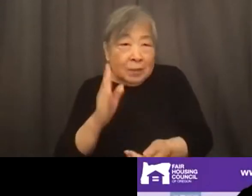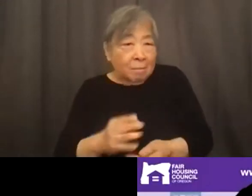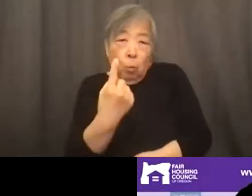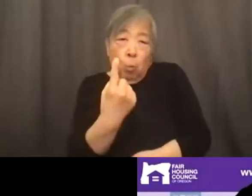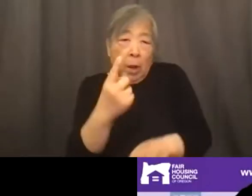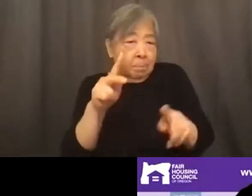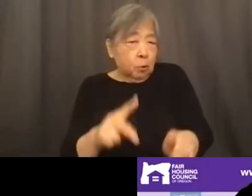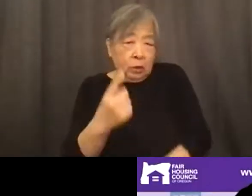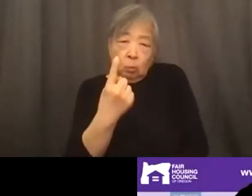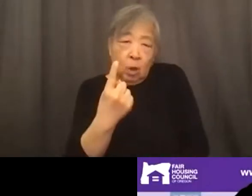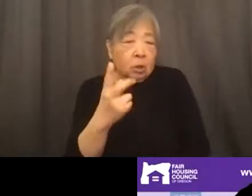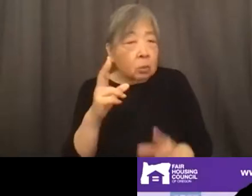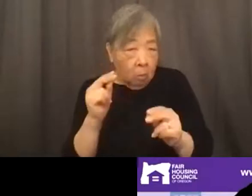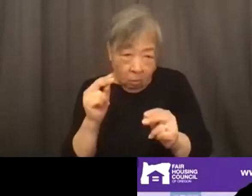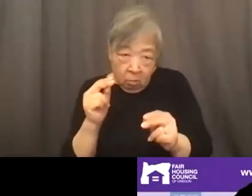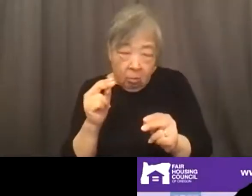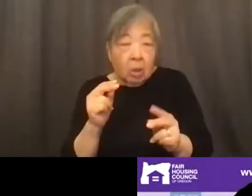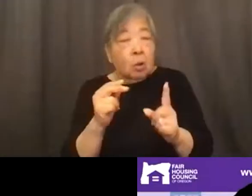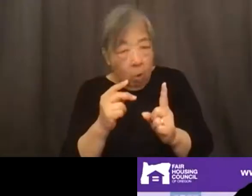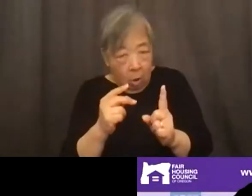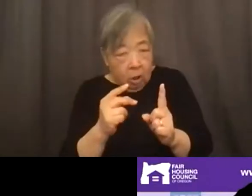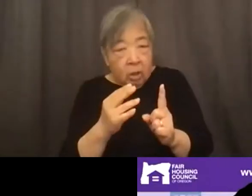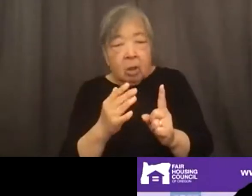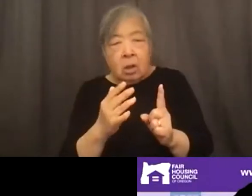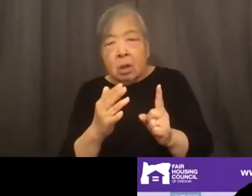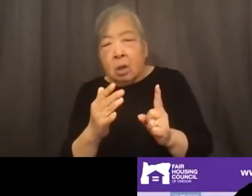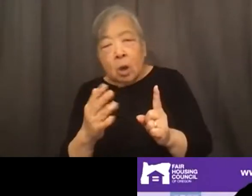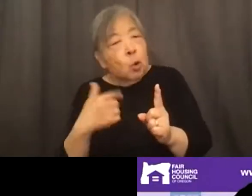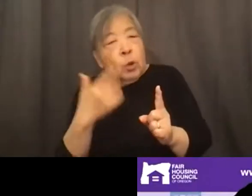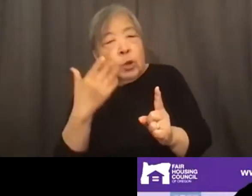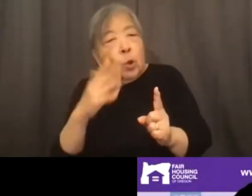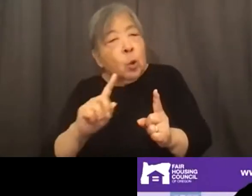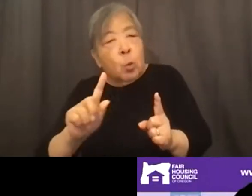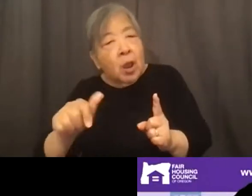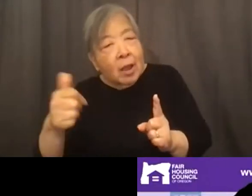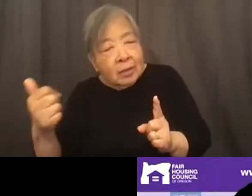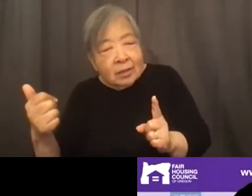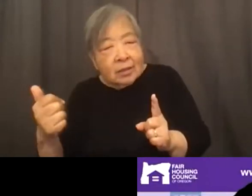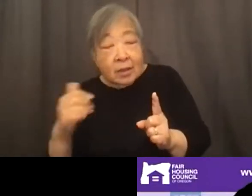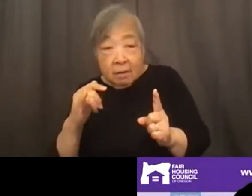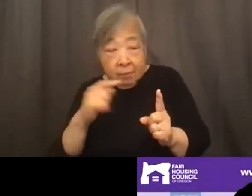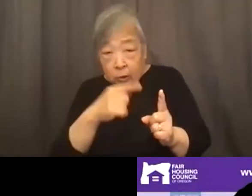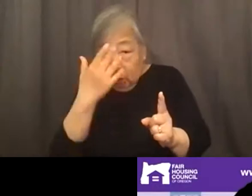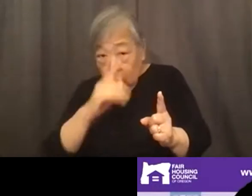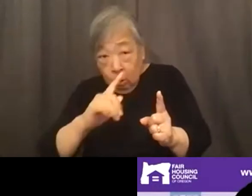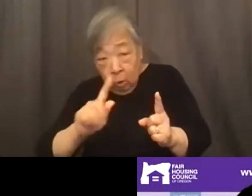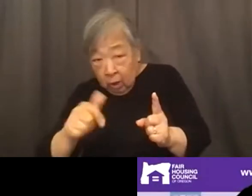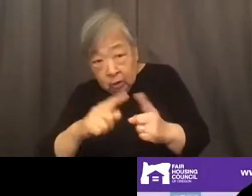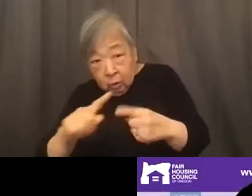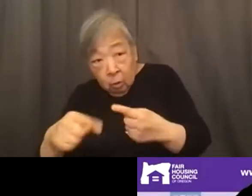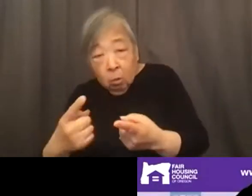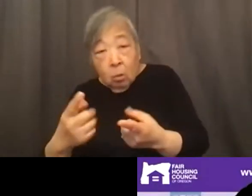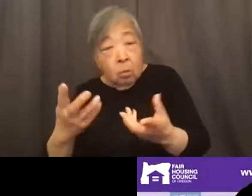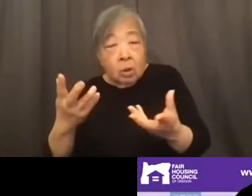Um, and so that's the lesson. If you don't know where else to, to go, there are no wrong doors, um, as